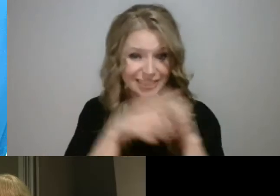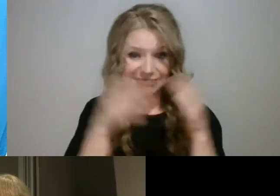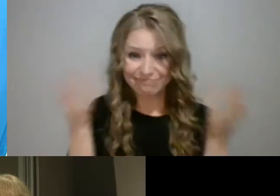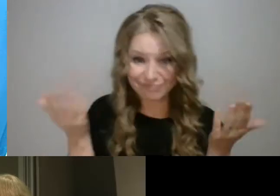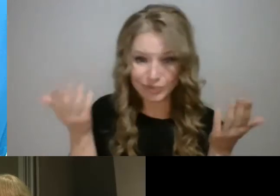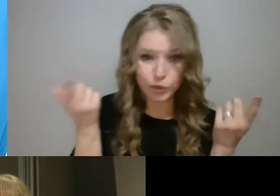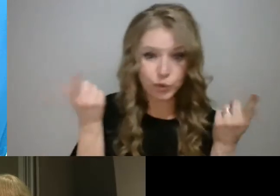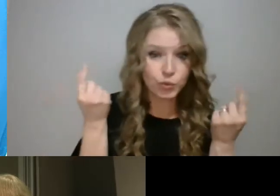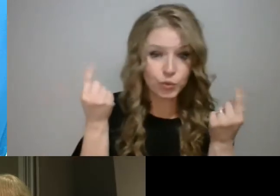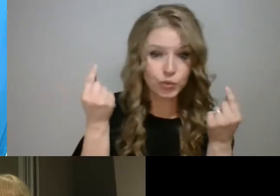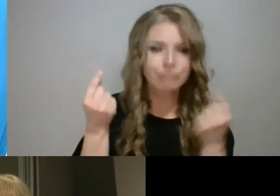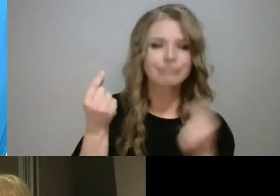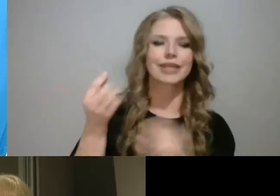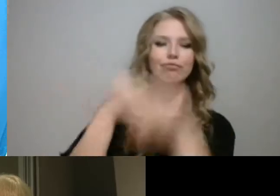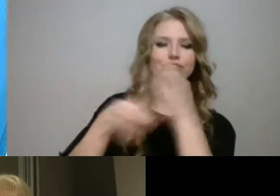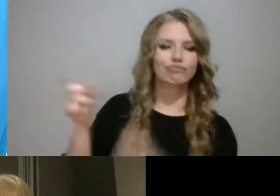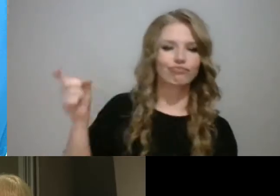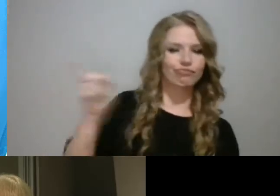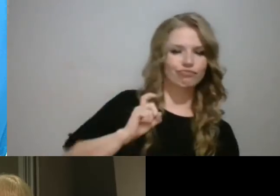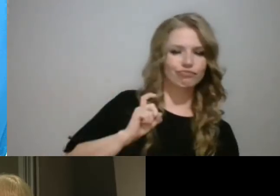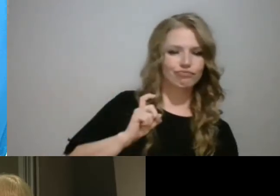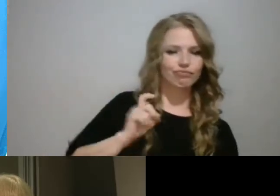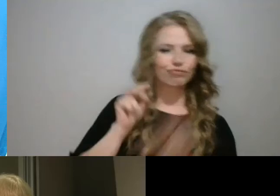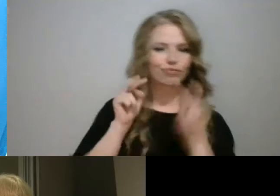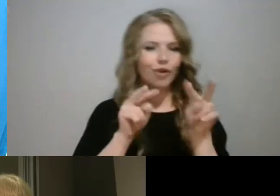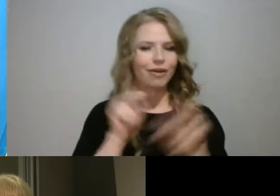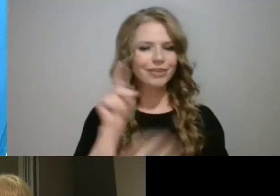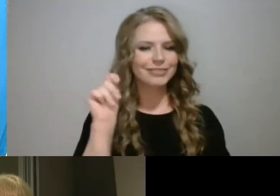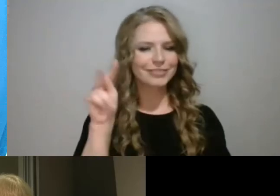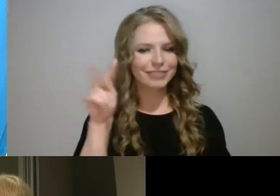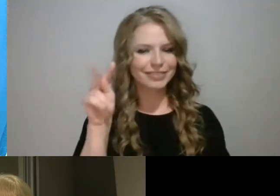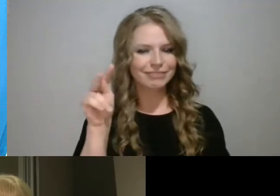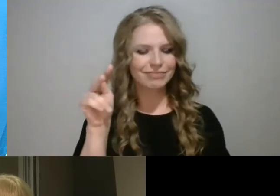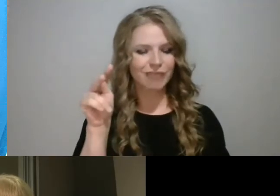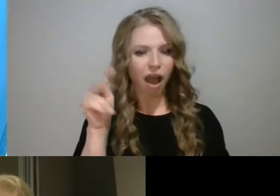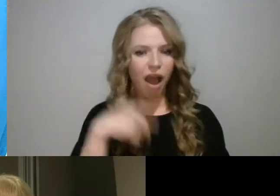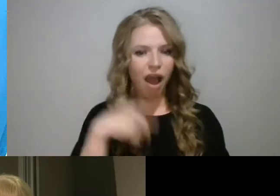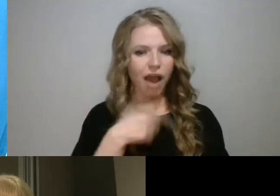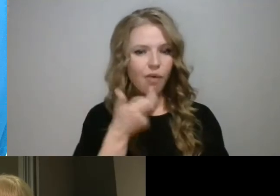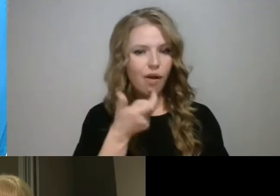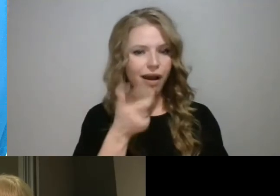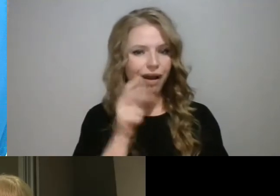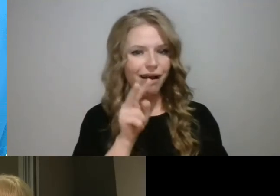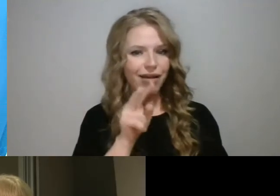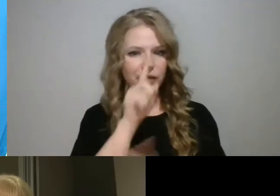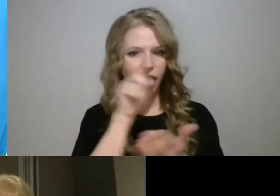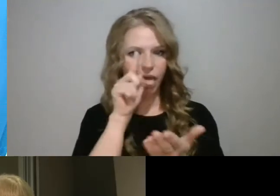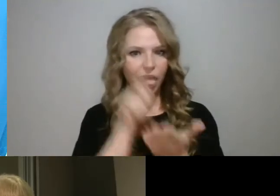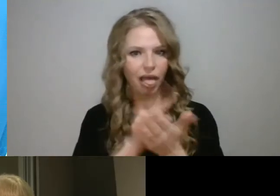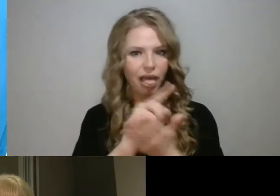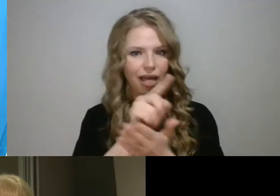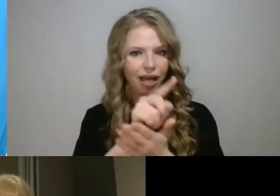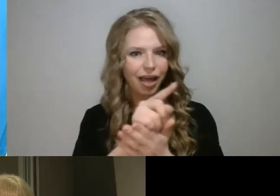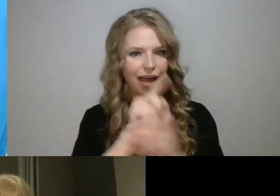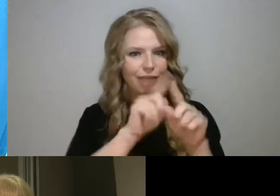So at my family gatherings, there was no access for me to language. And so in the place of being at the